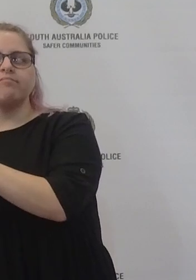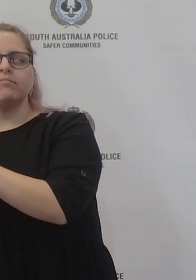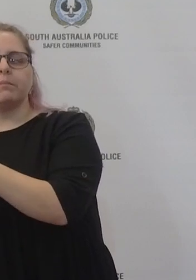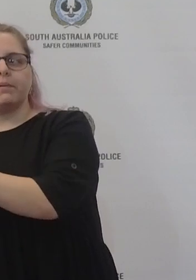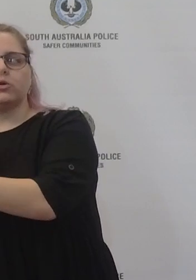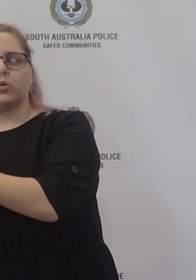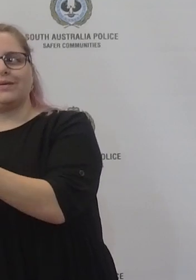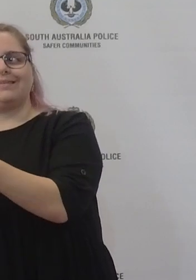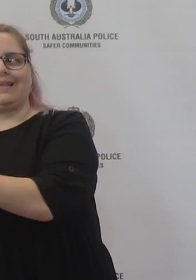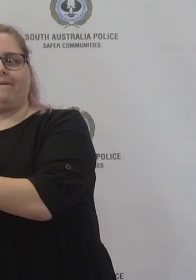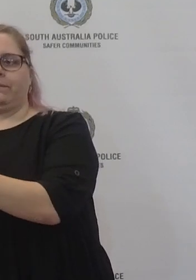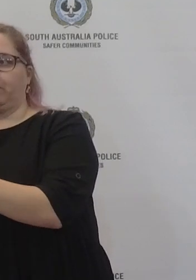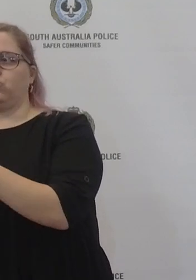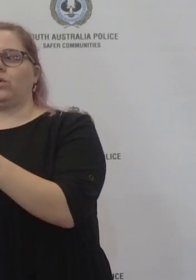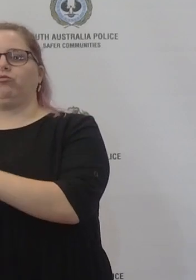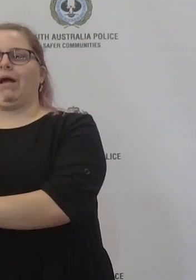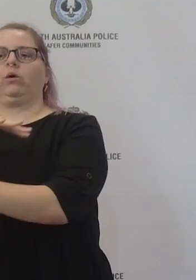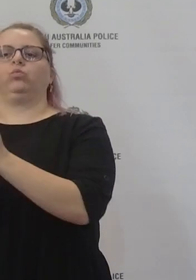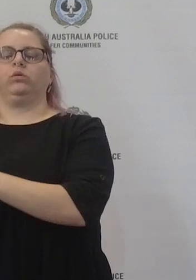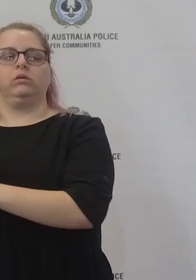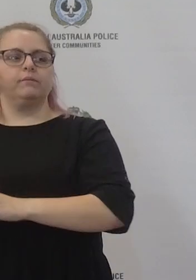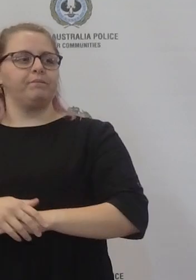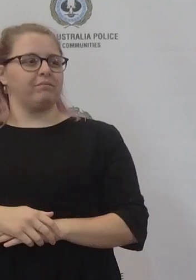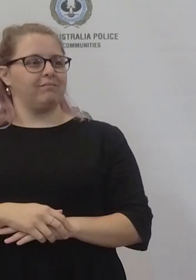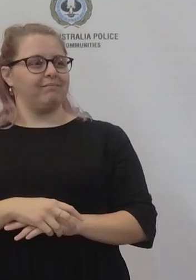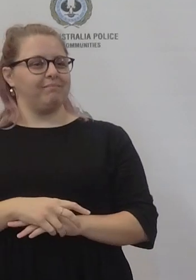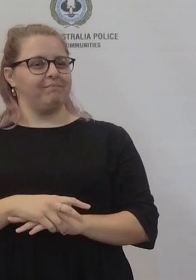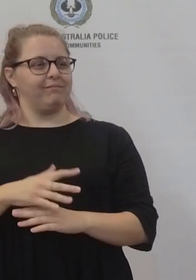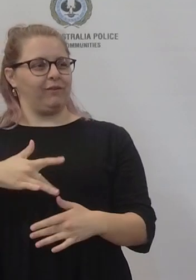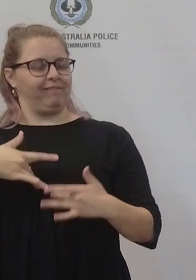passing on the virus to other people. Does this undermine your message though?